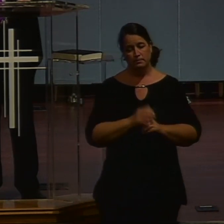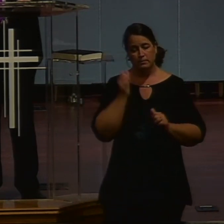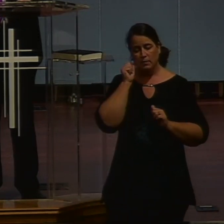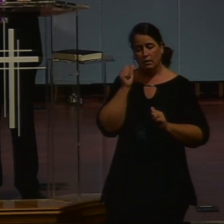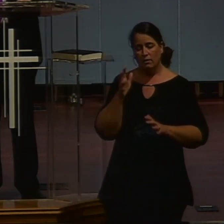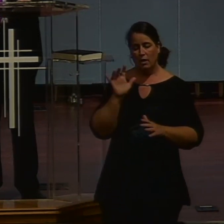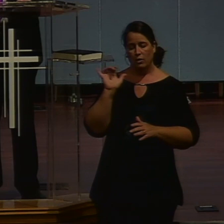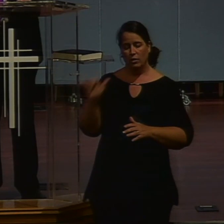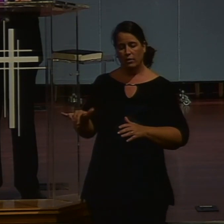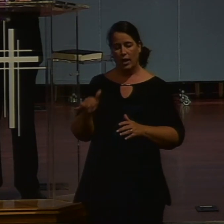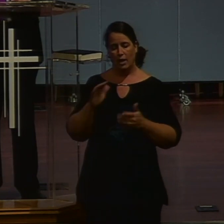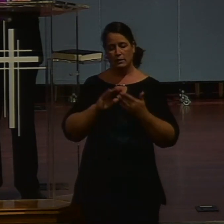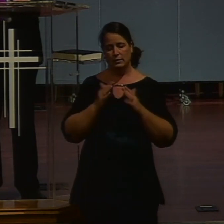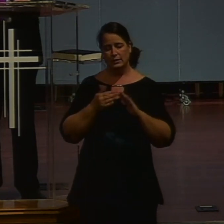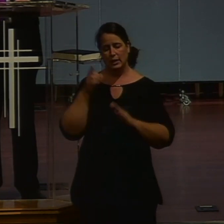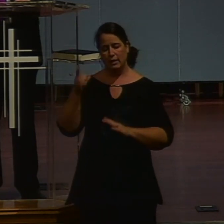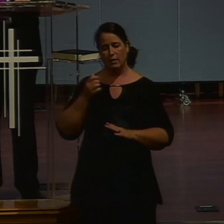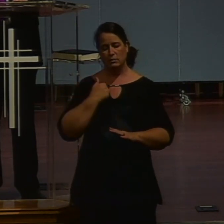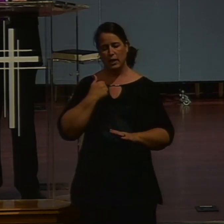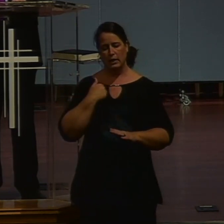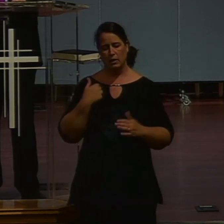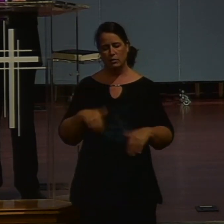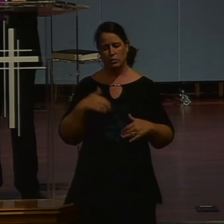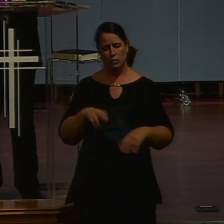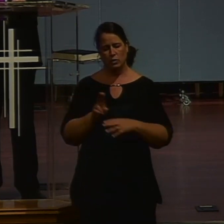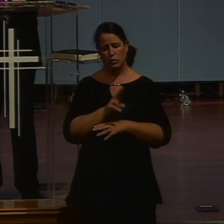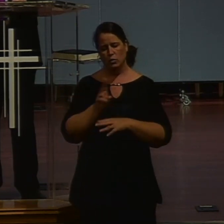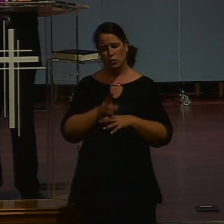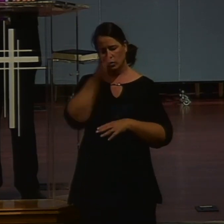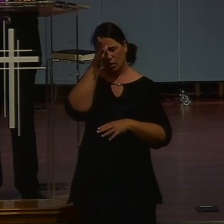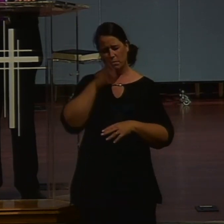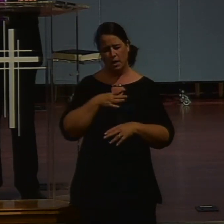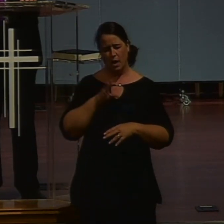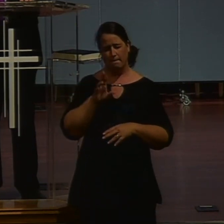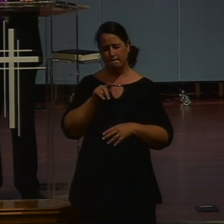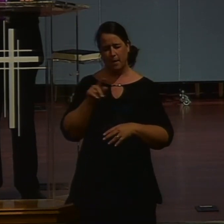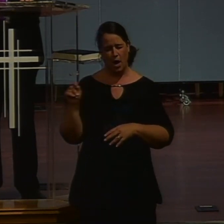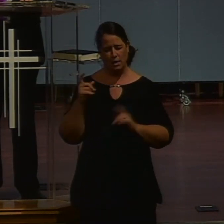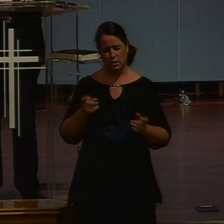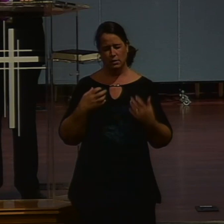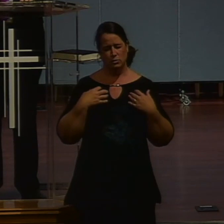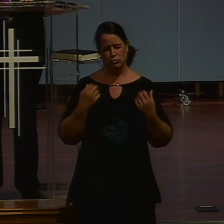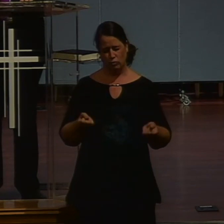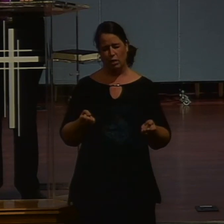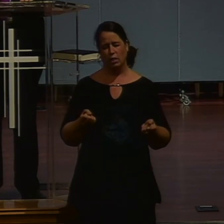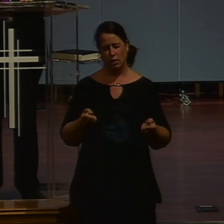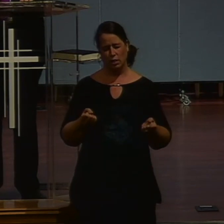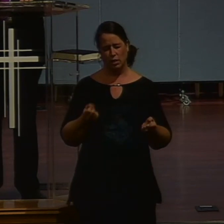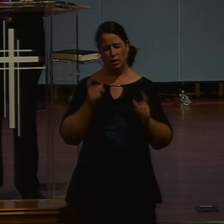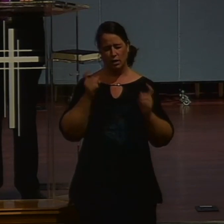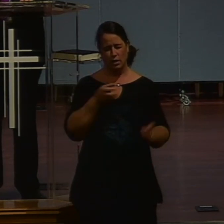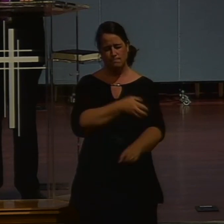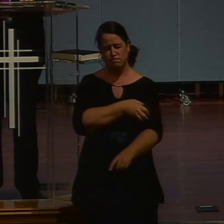great, booming city. And Lord, we know it is a city that needs the good news of Jesus. So bless and strengthen and empower Brett to